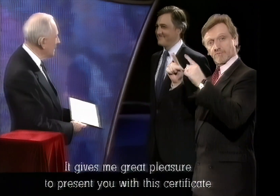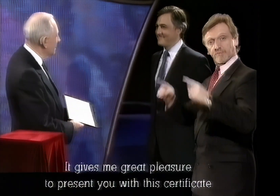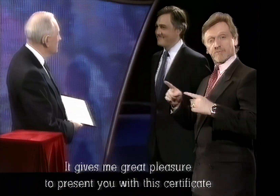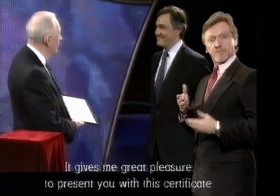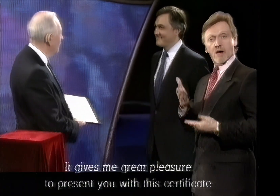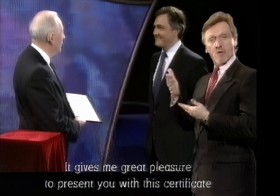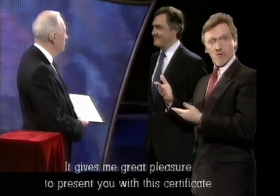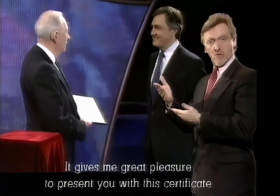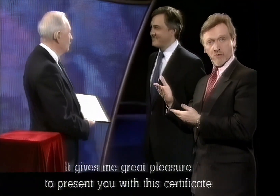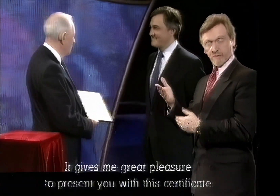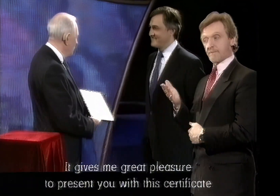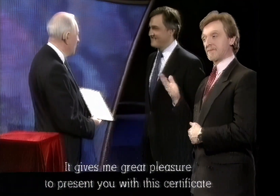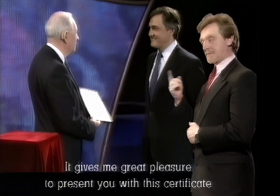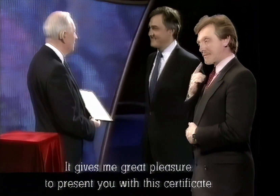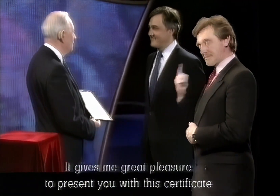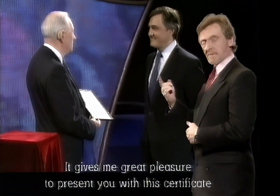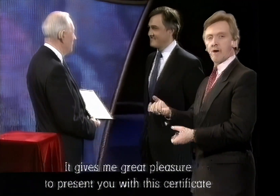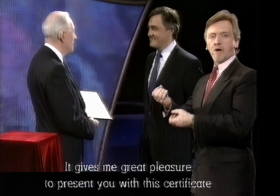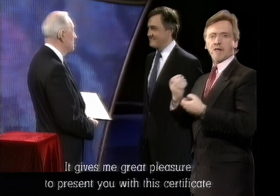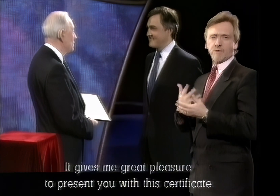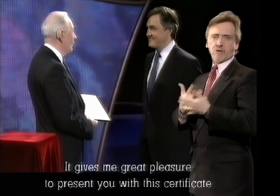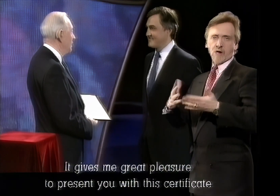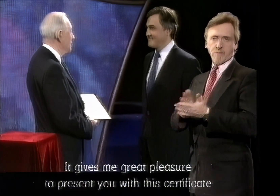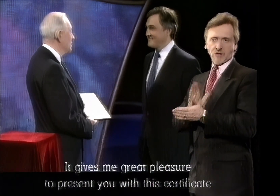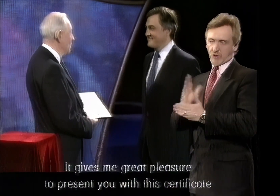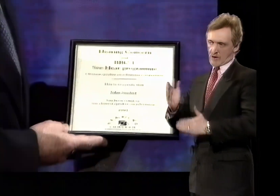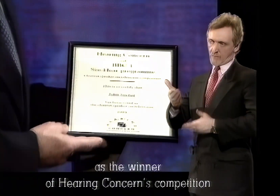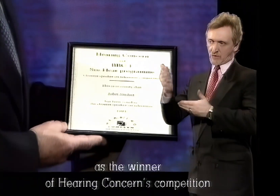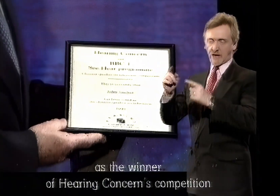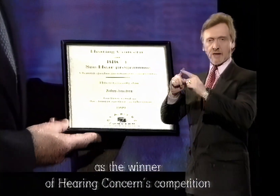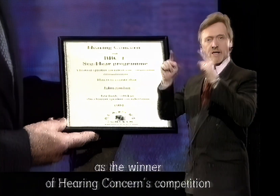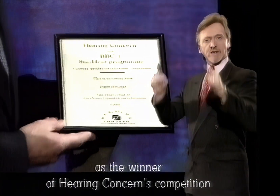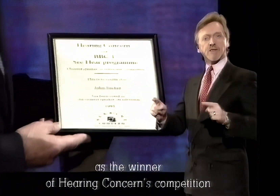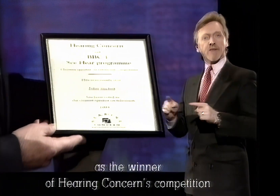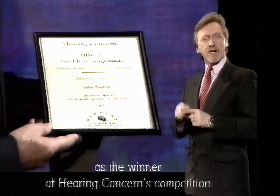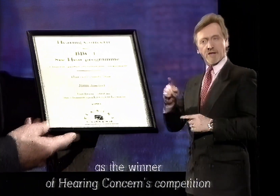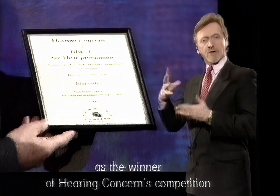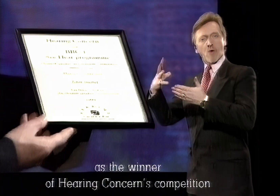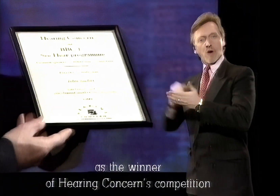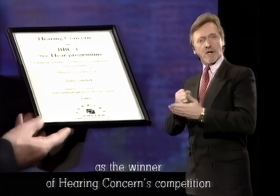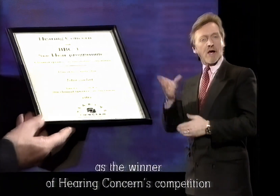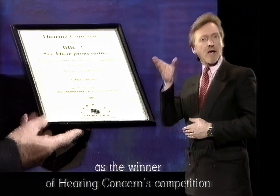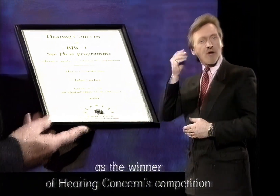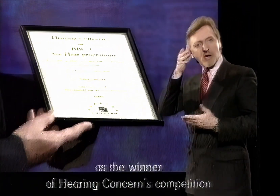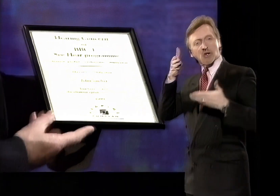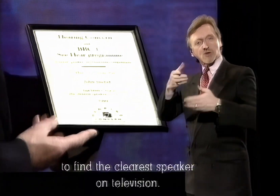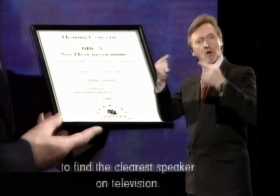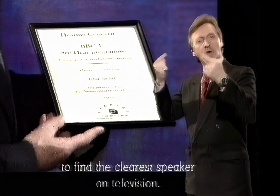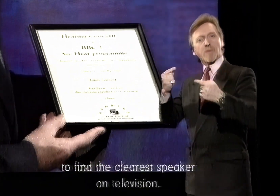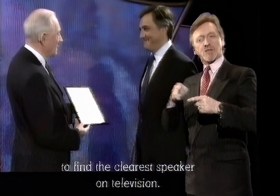It has been very great pleasure presenting you with the certificate as the winner of Hearing Concerns Competition to find the clearest speaker